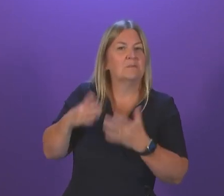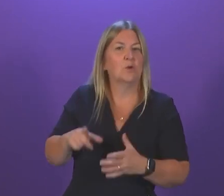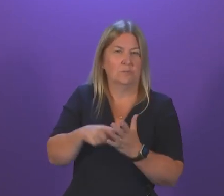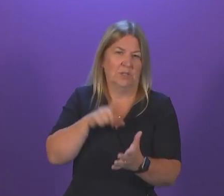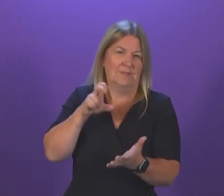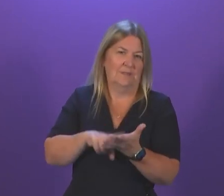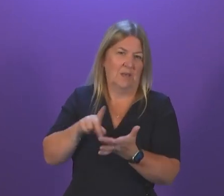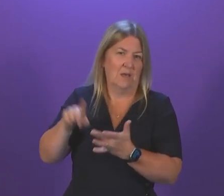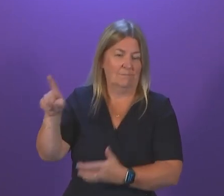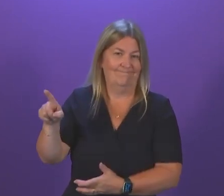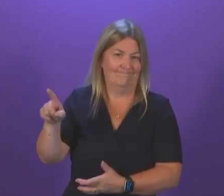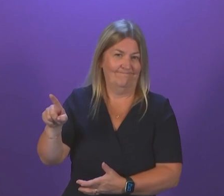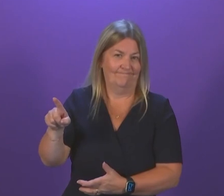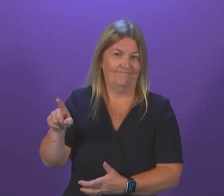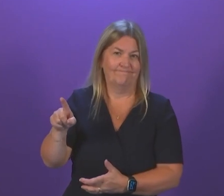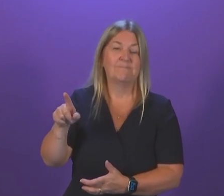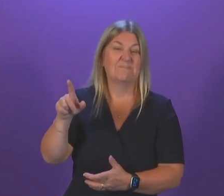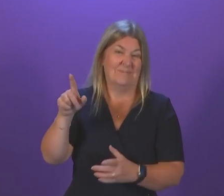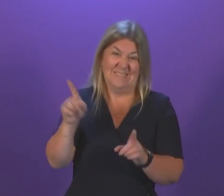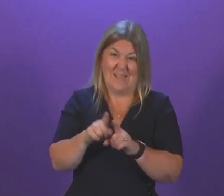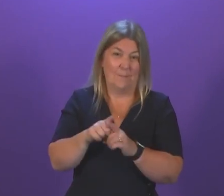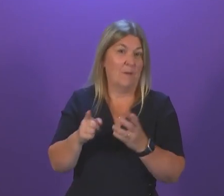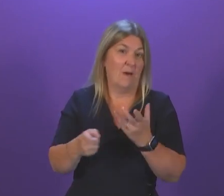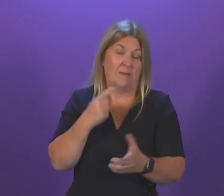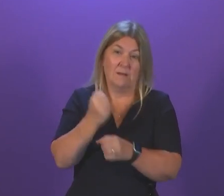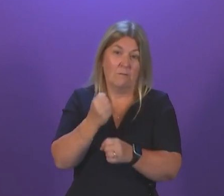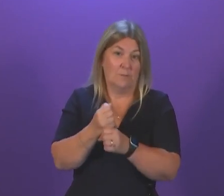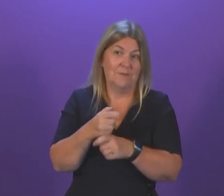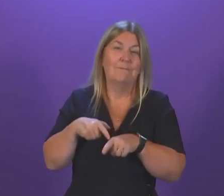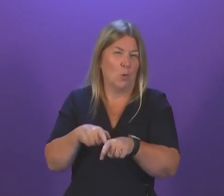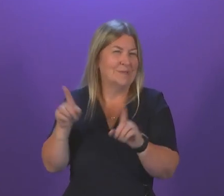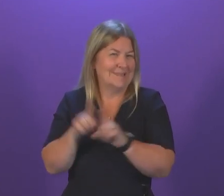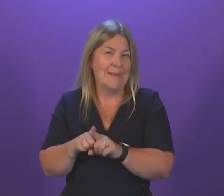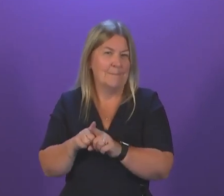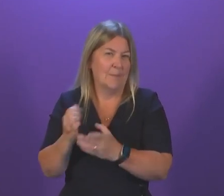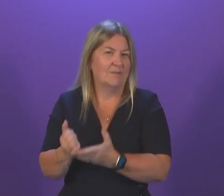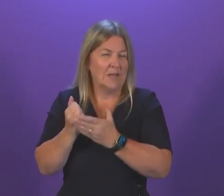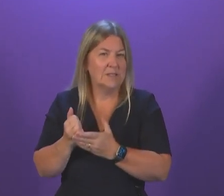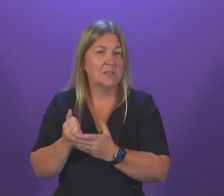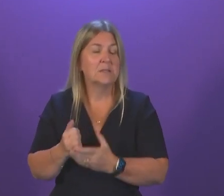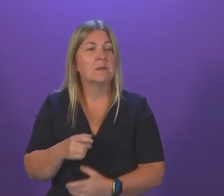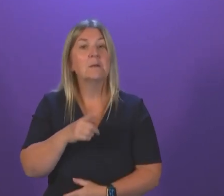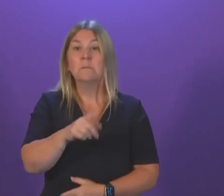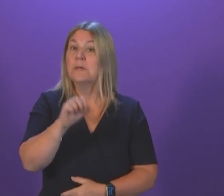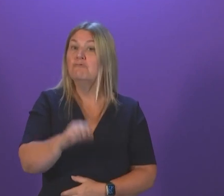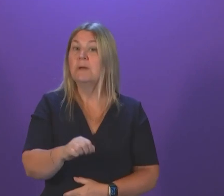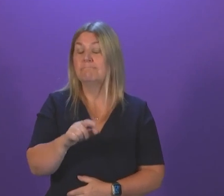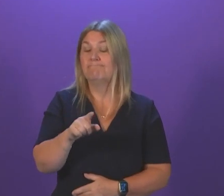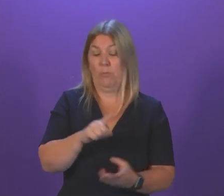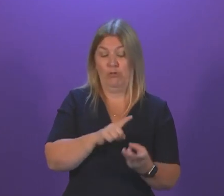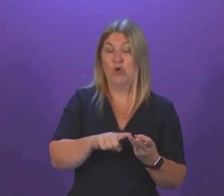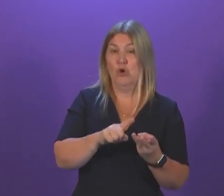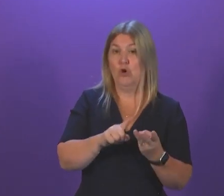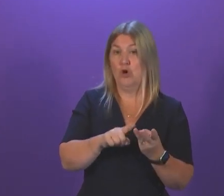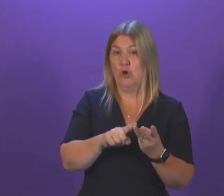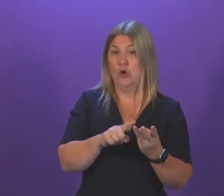is what we, in common with other governments across the UK, have done. These issues are possibly even more relevant when it comes to the booster programme, because